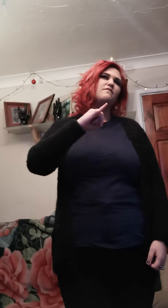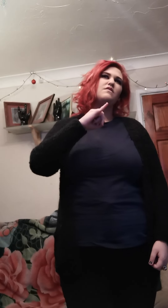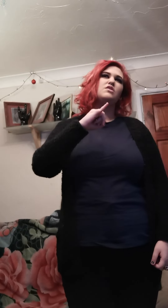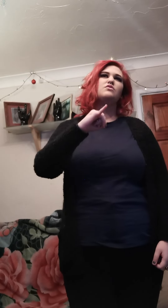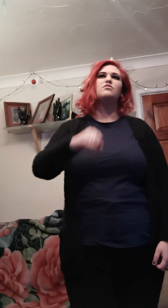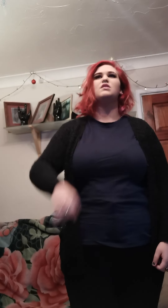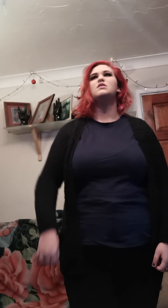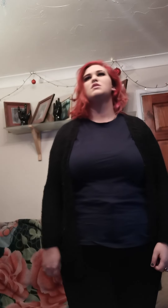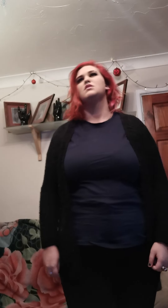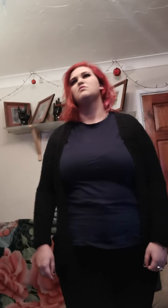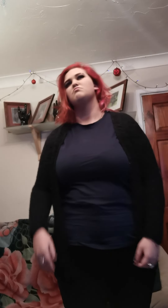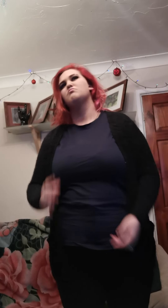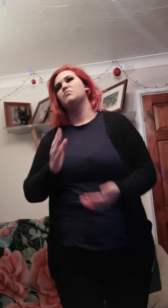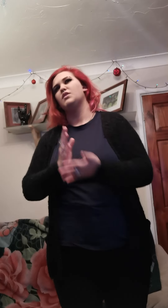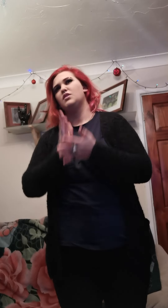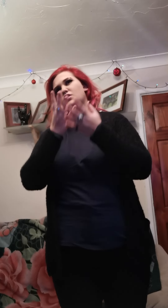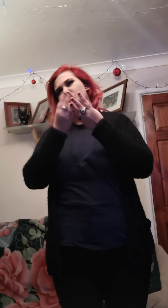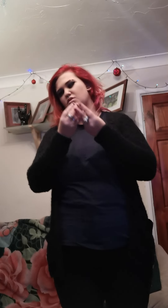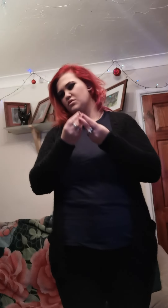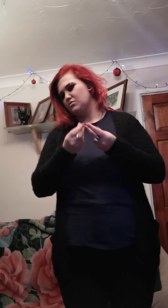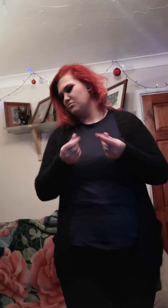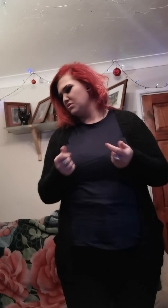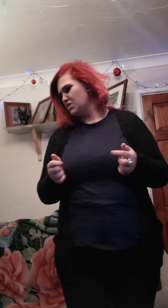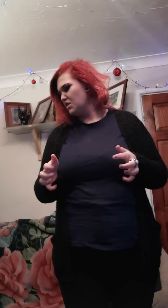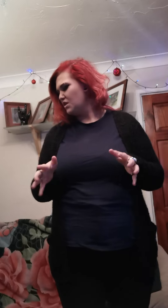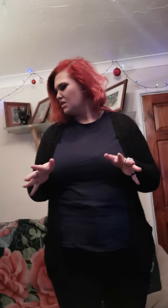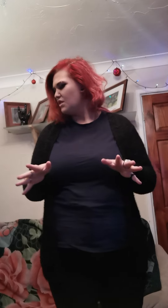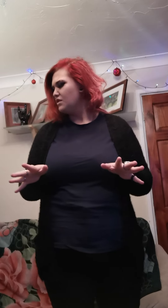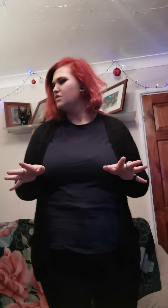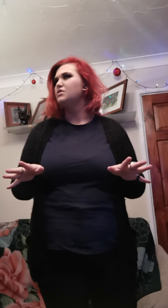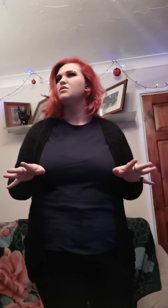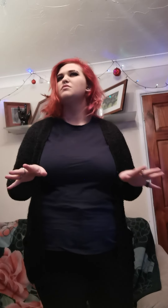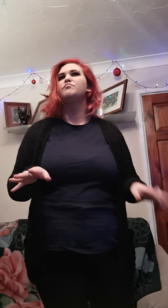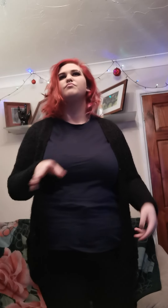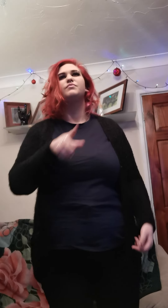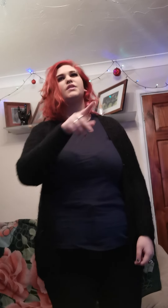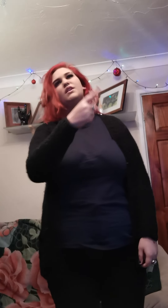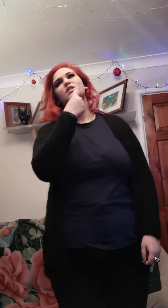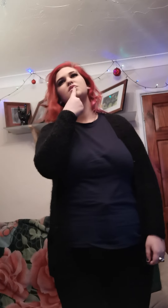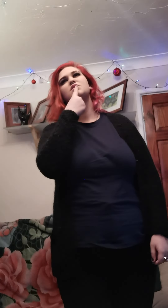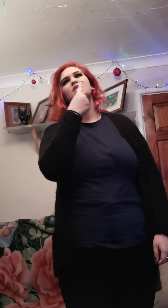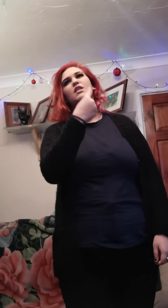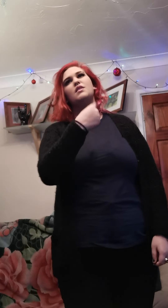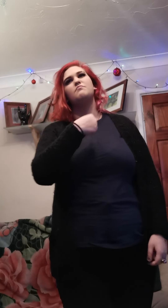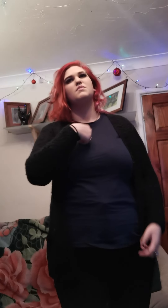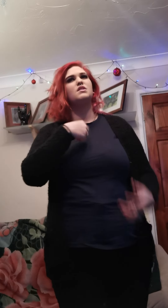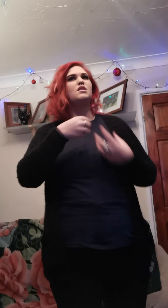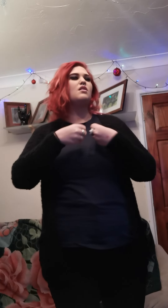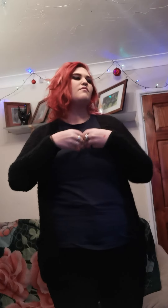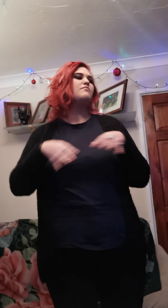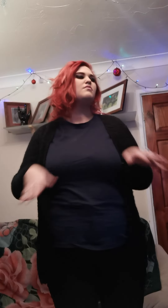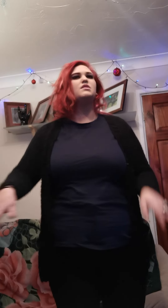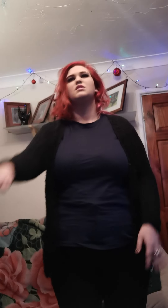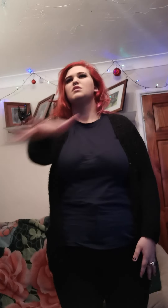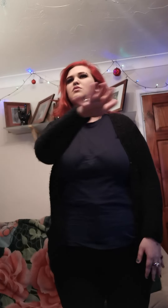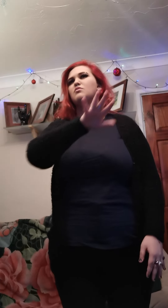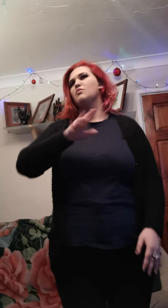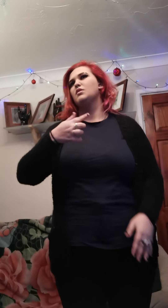frustrated, so dilated and she's telling me I've wasted my